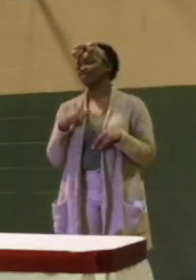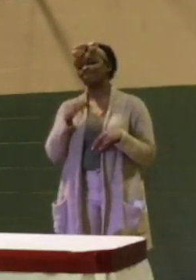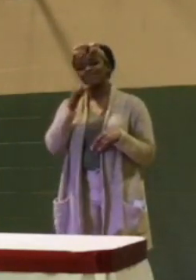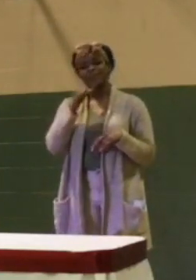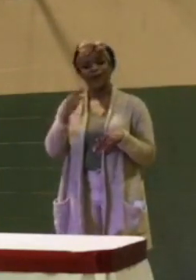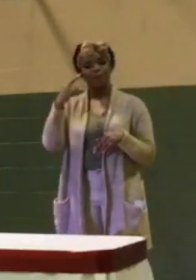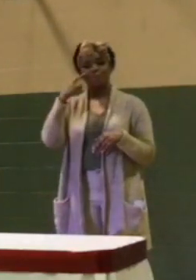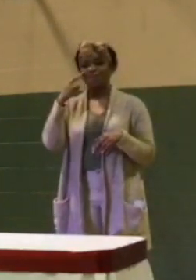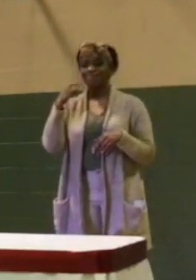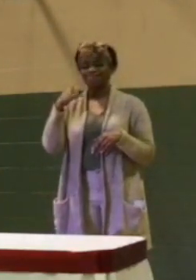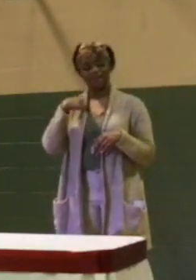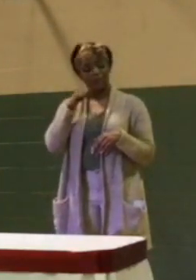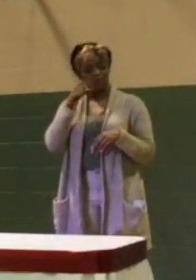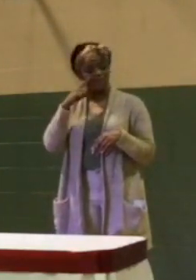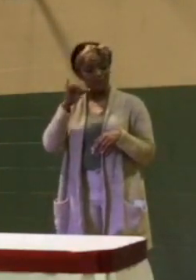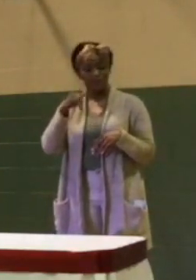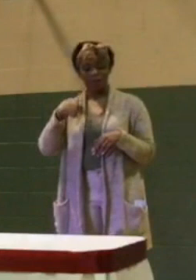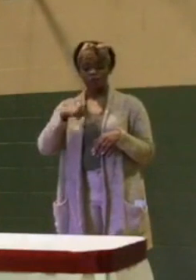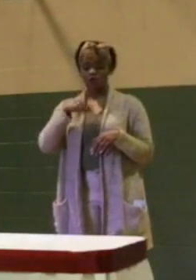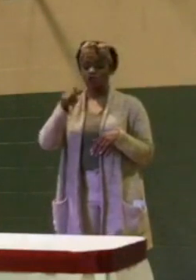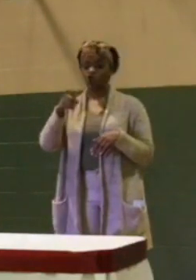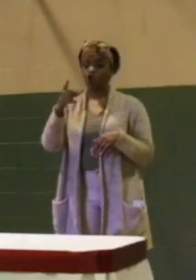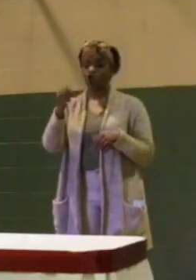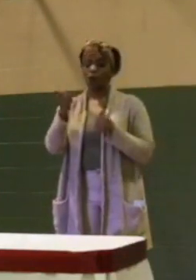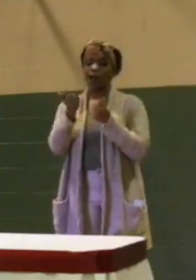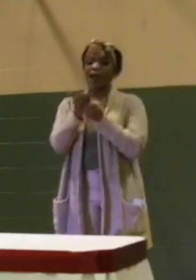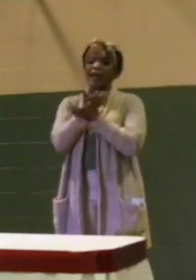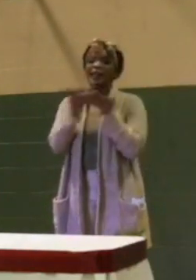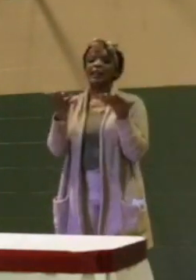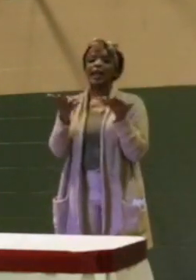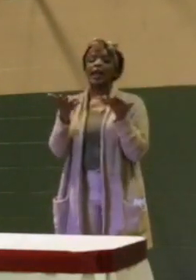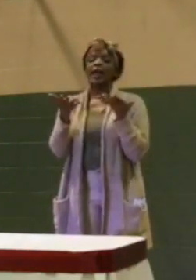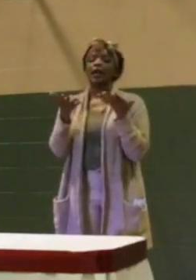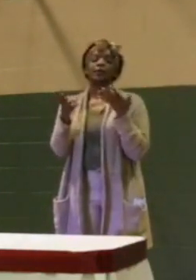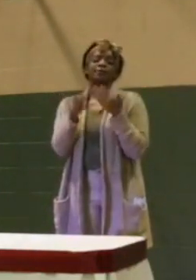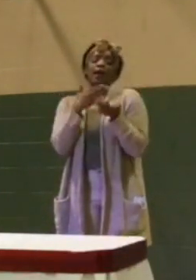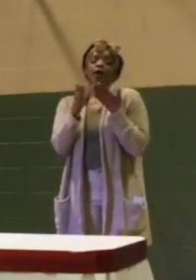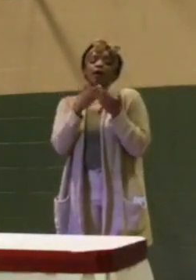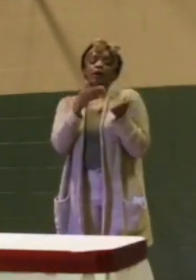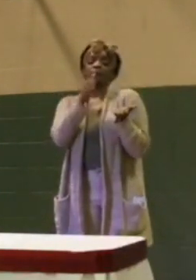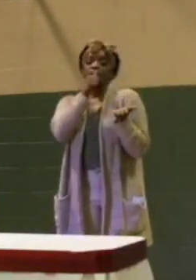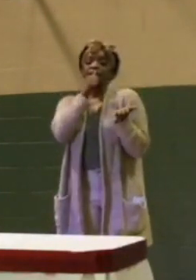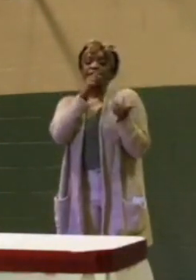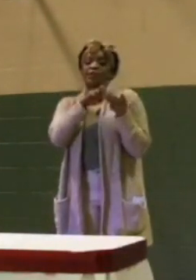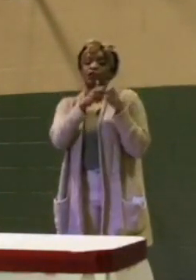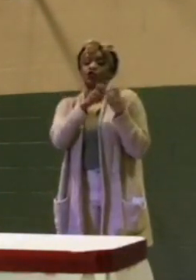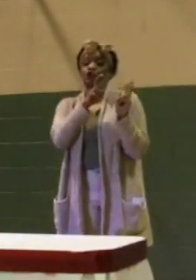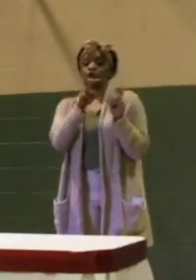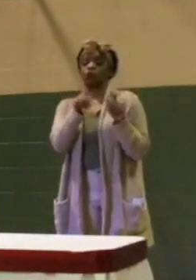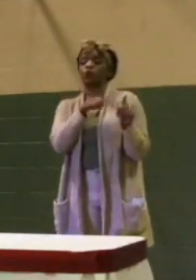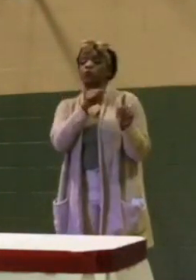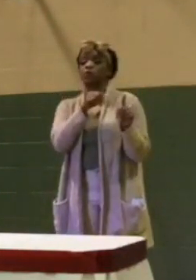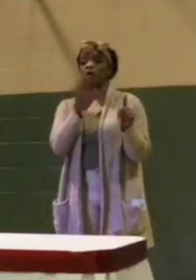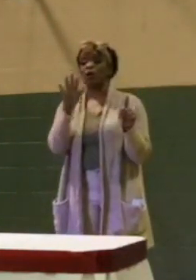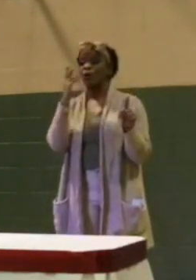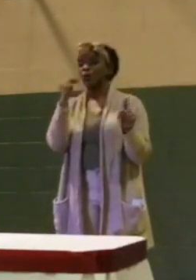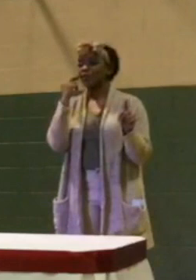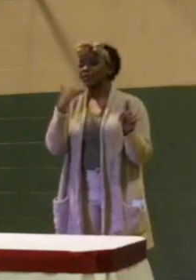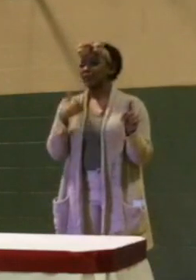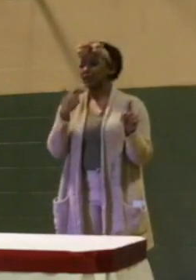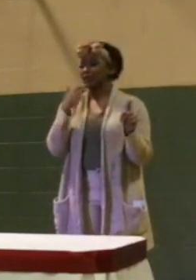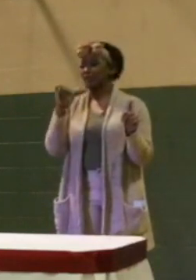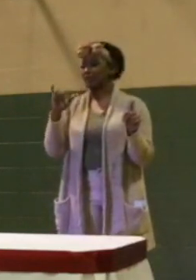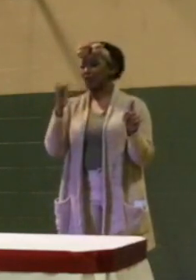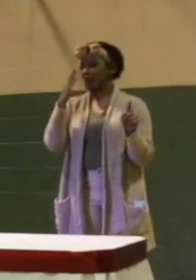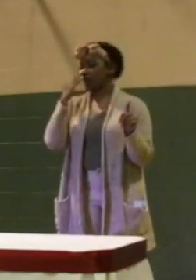do anything despite privacy issues. And the reason why I say that is we have